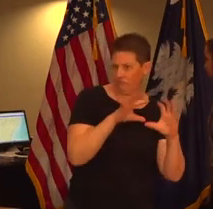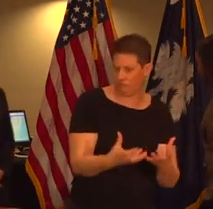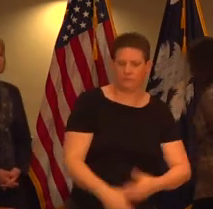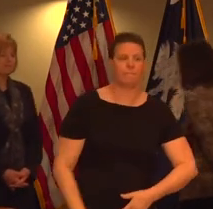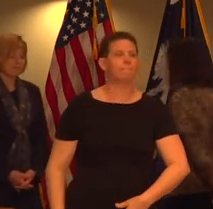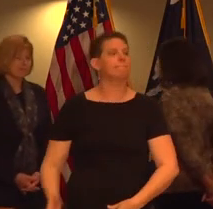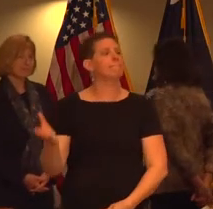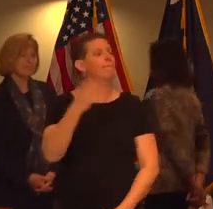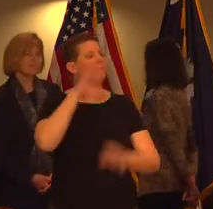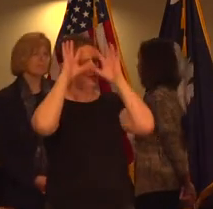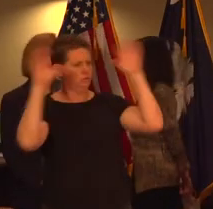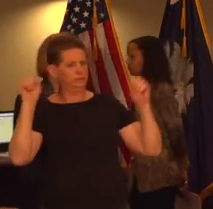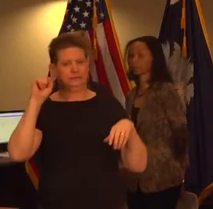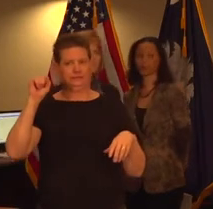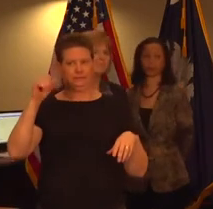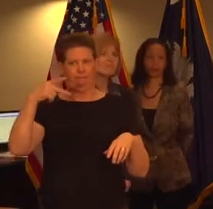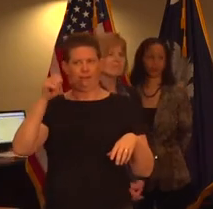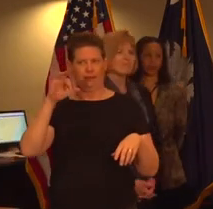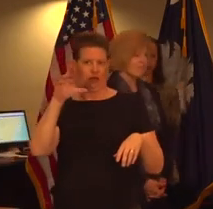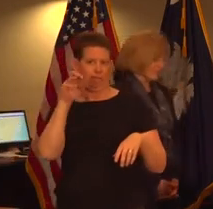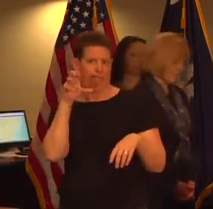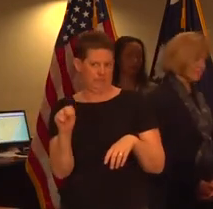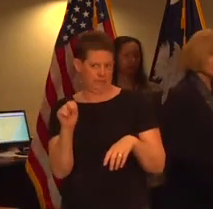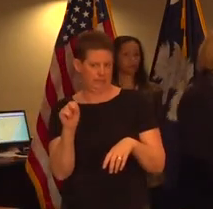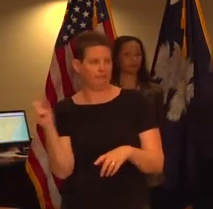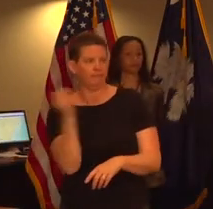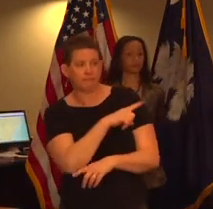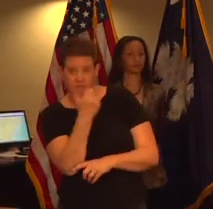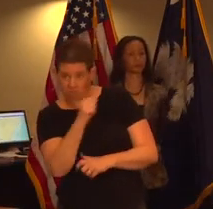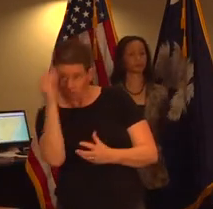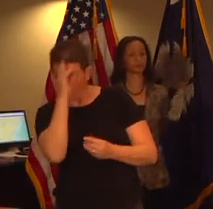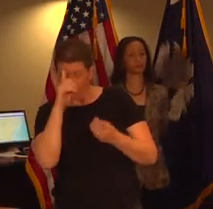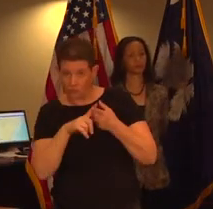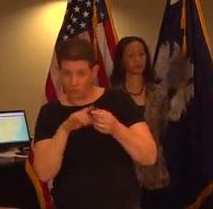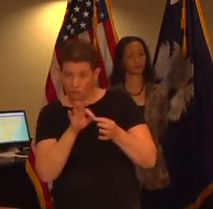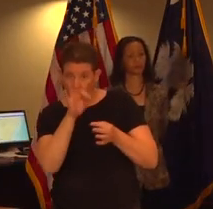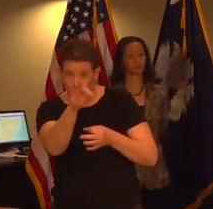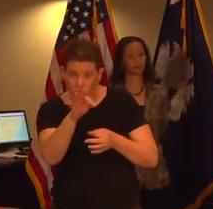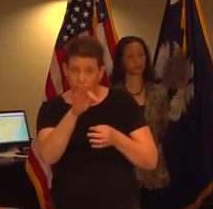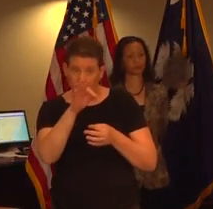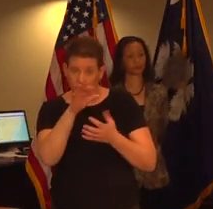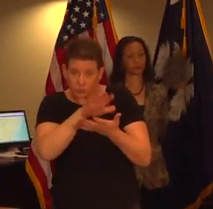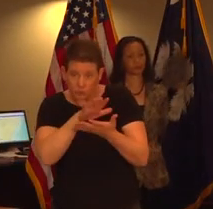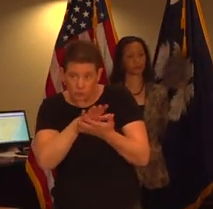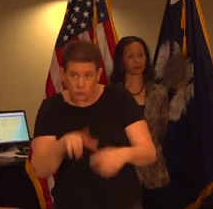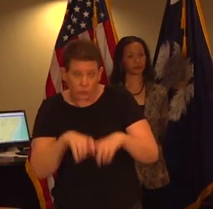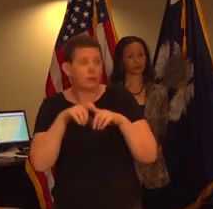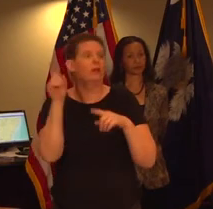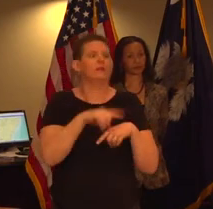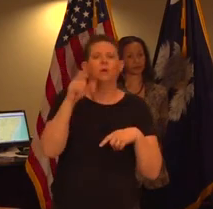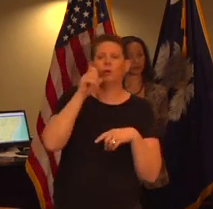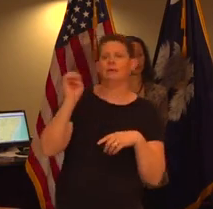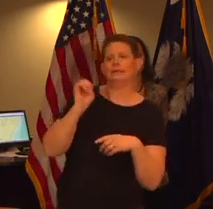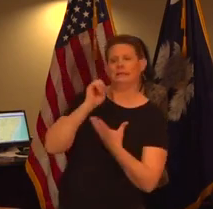right now do we know is there any thought to pushing school back further and also with the students who are currently doing